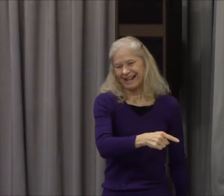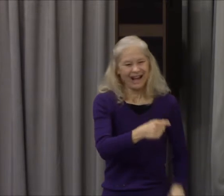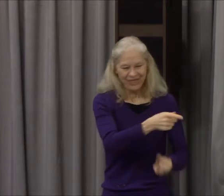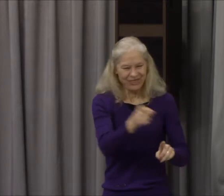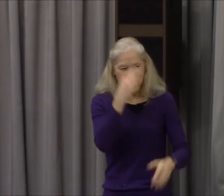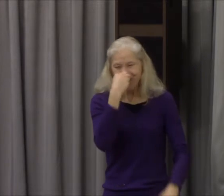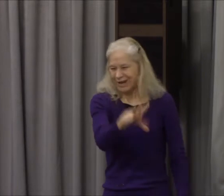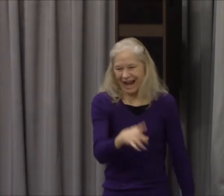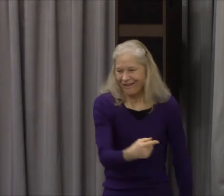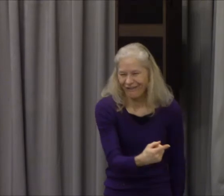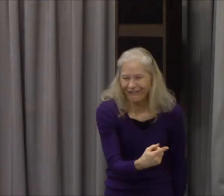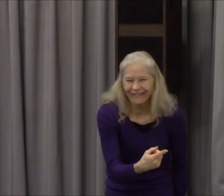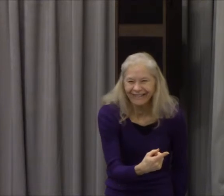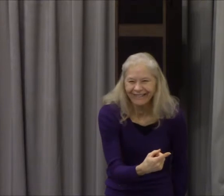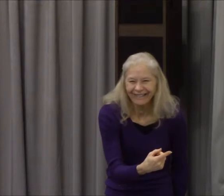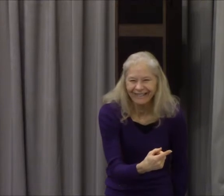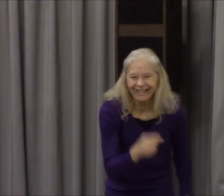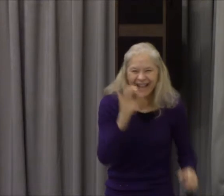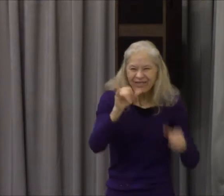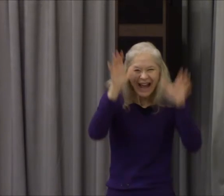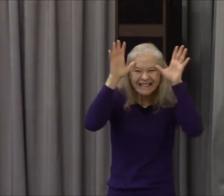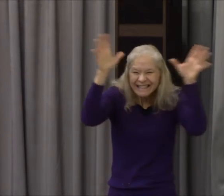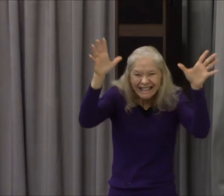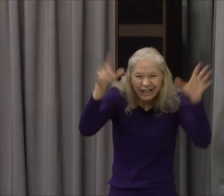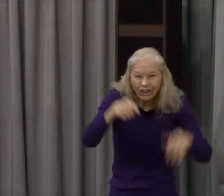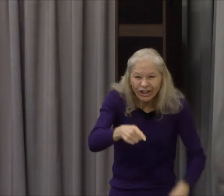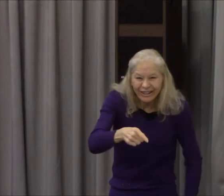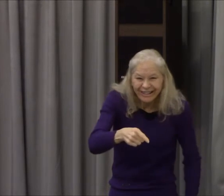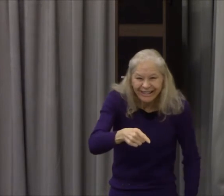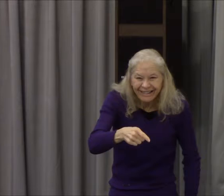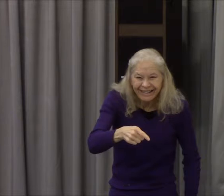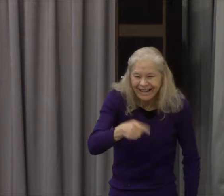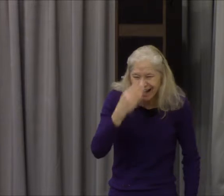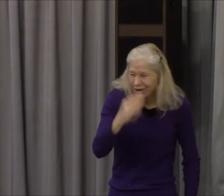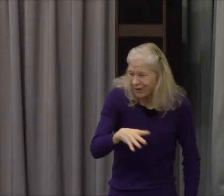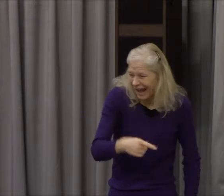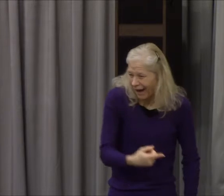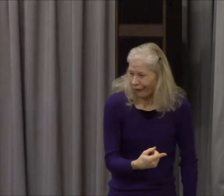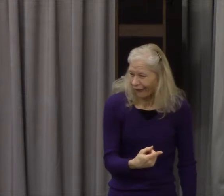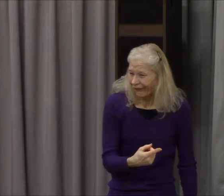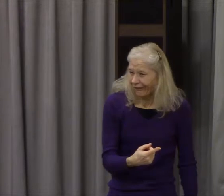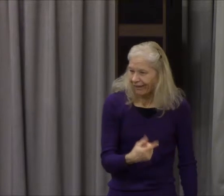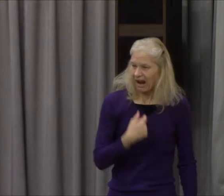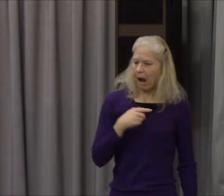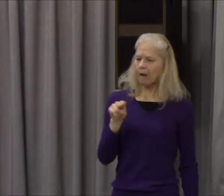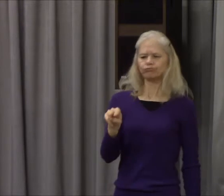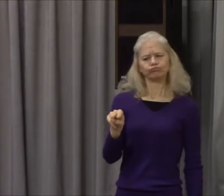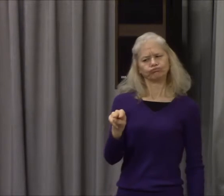what a meaning that guilt comes doesn't it God meets with us